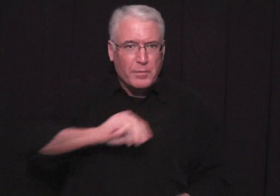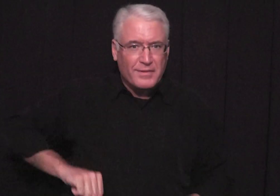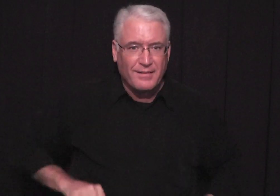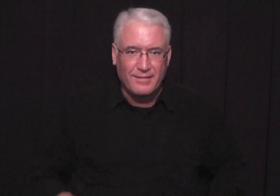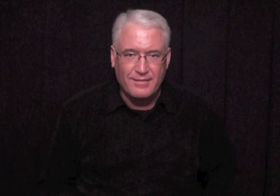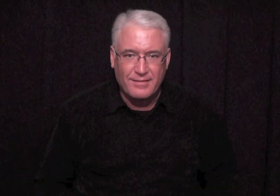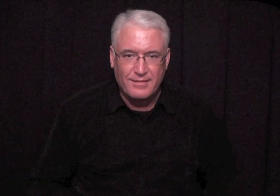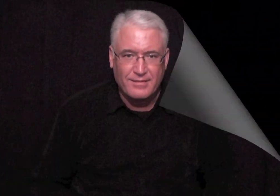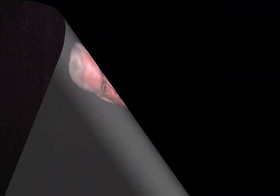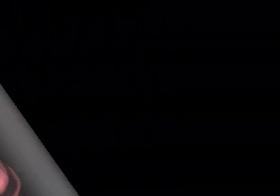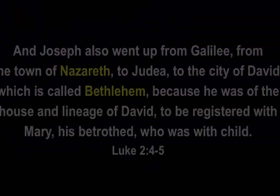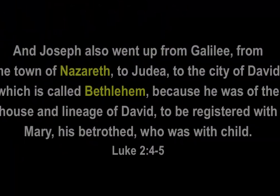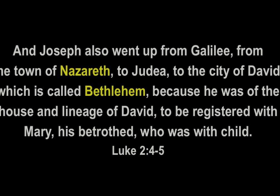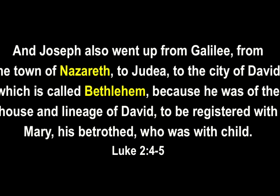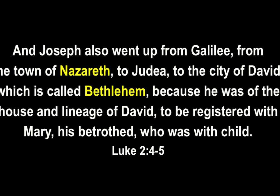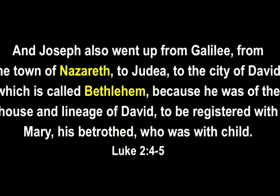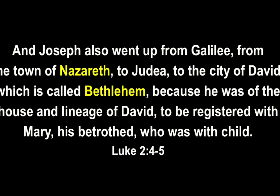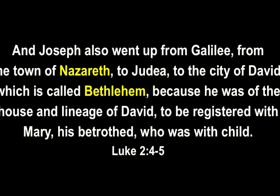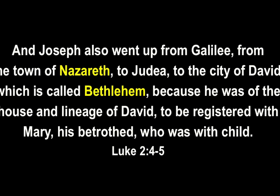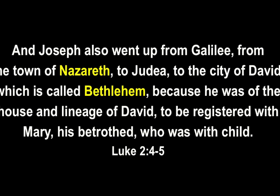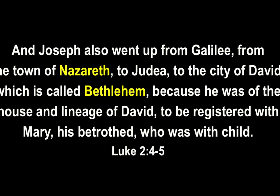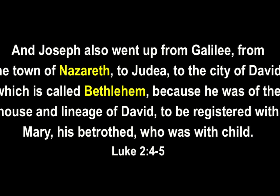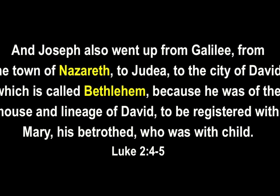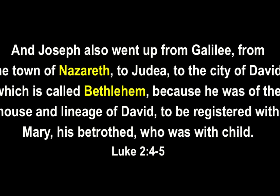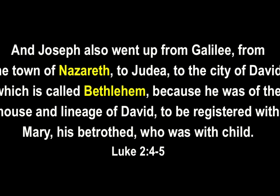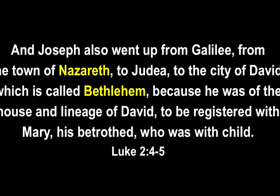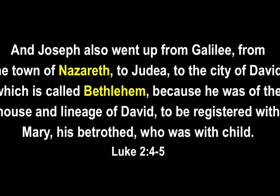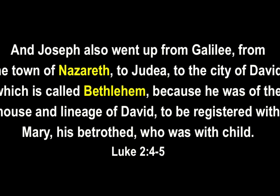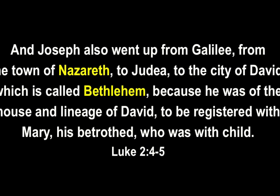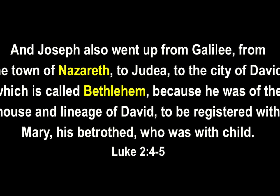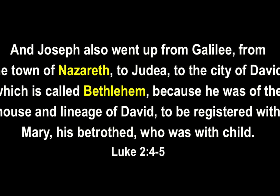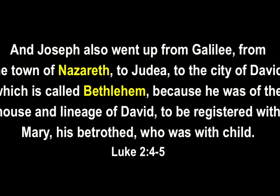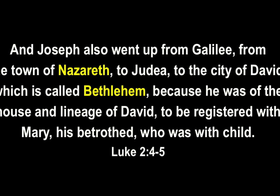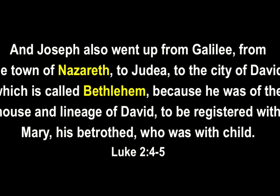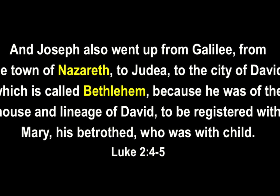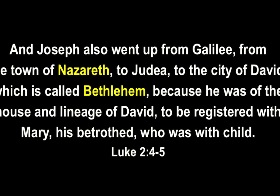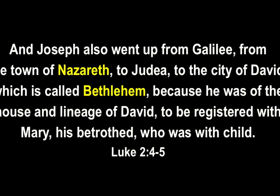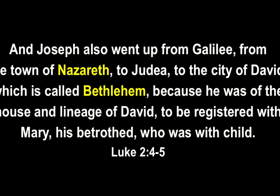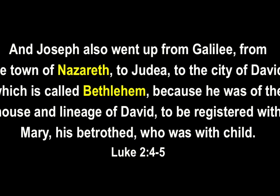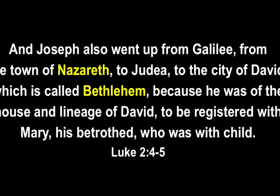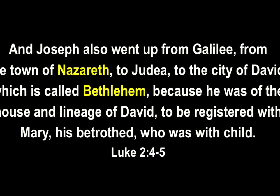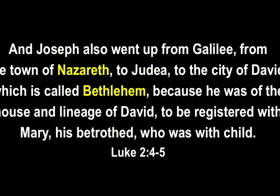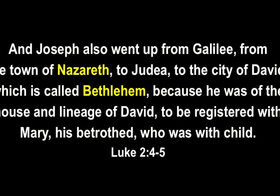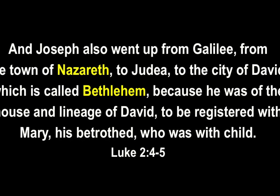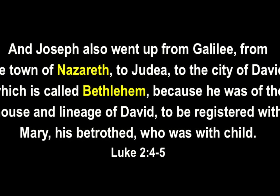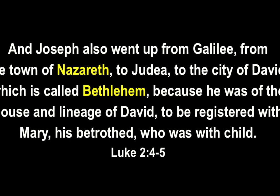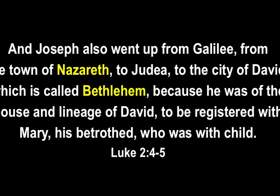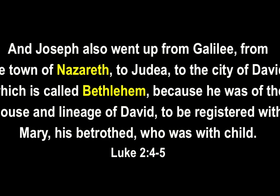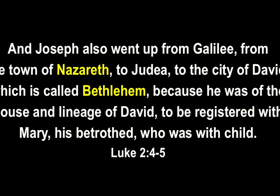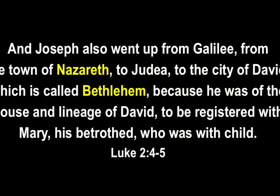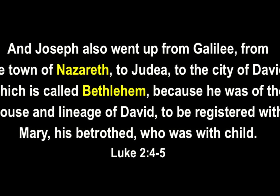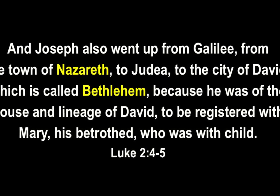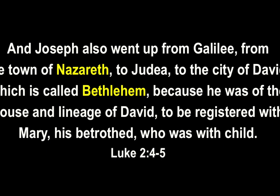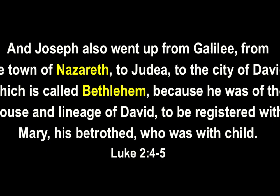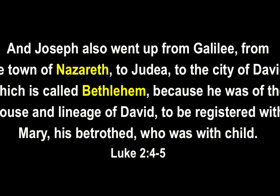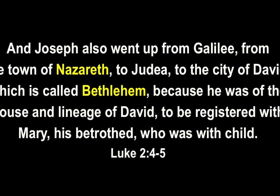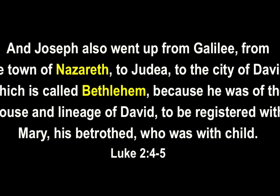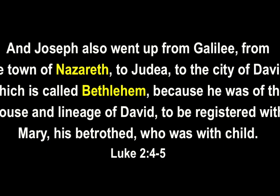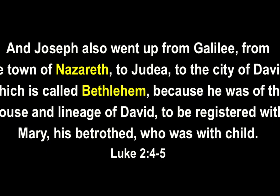himself is the real messiah and joseph also went up from galilee from the town of nazareth to judea to the city of david which is called